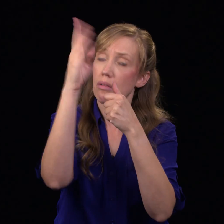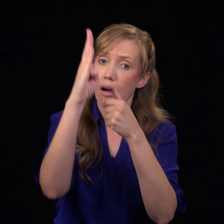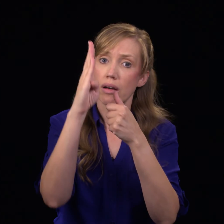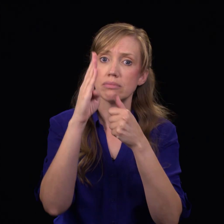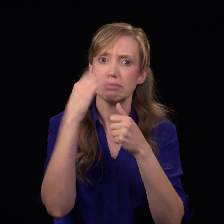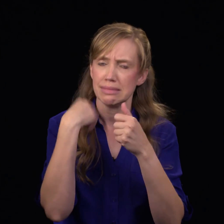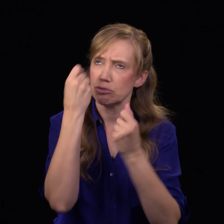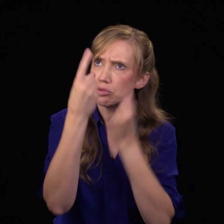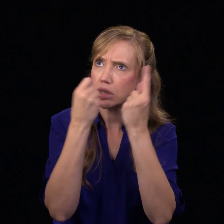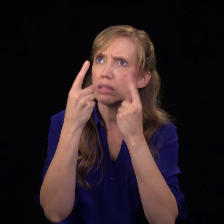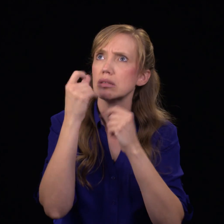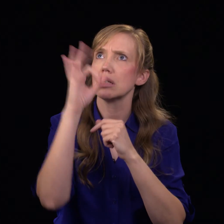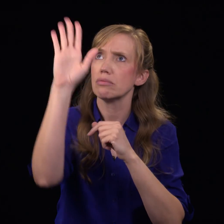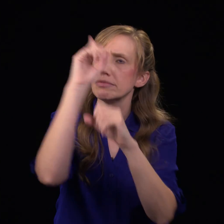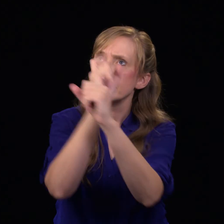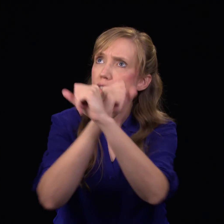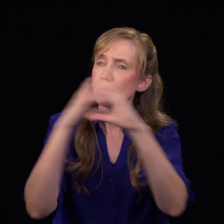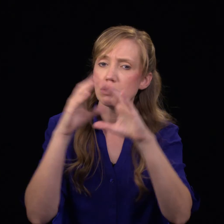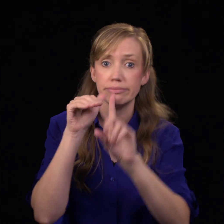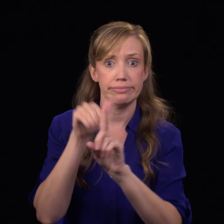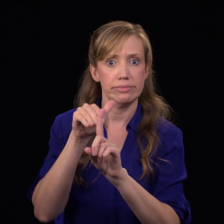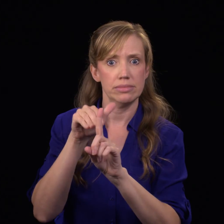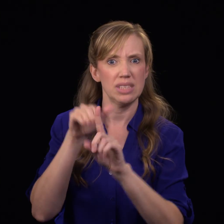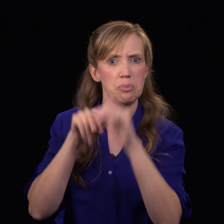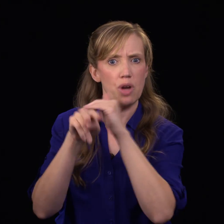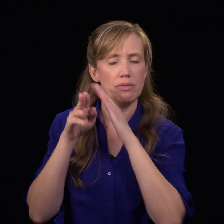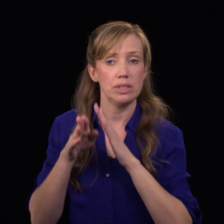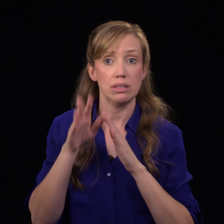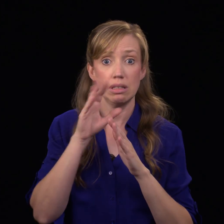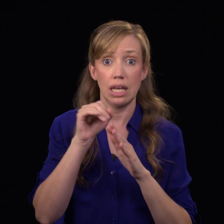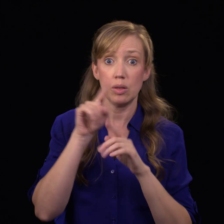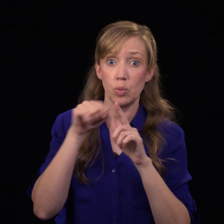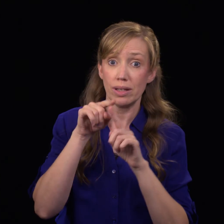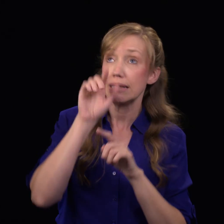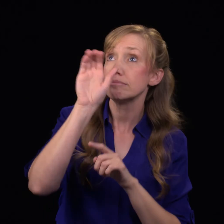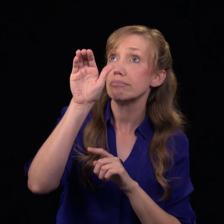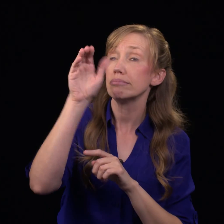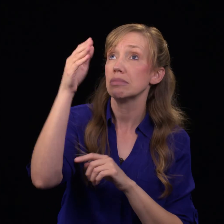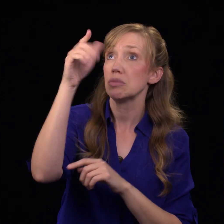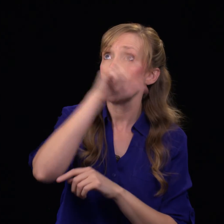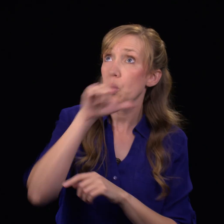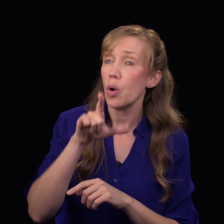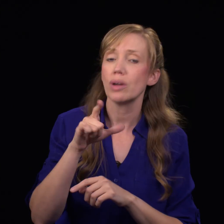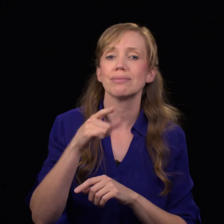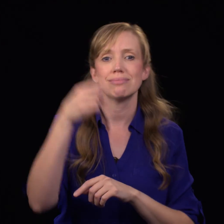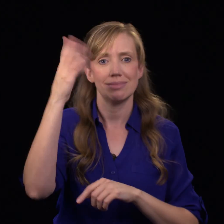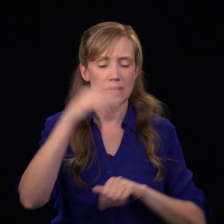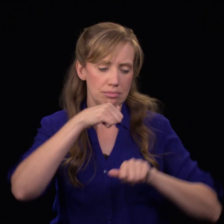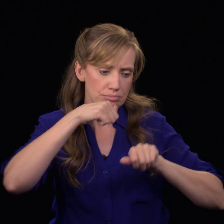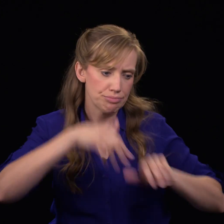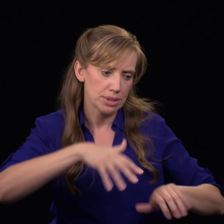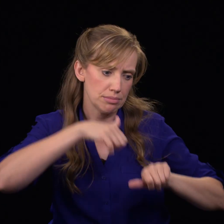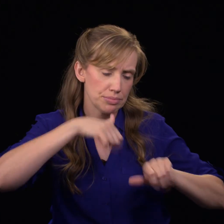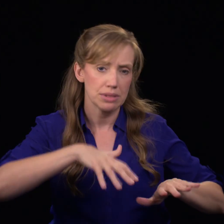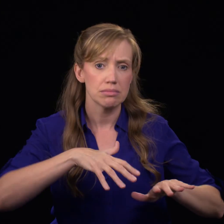had understanding in the visions of God. And as long as he sought the Lord, God made him prosper. It's good to do well, and you can